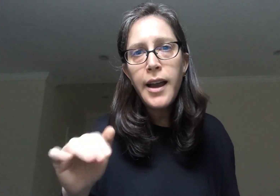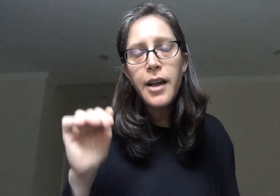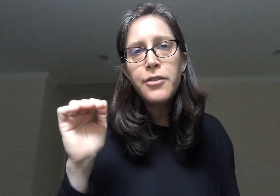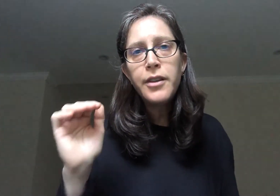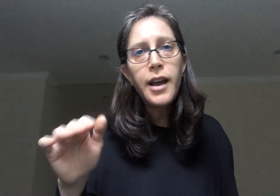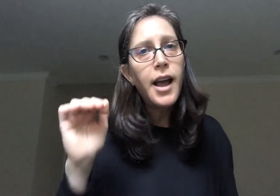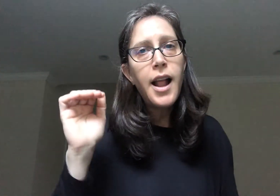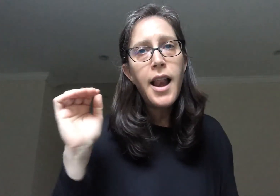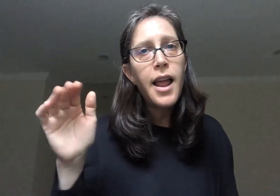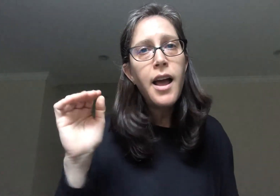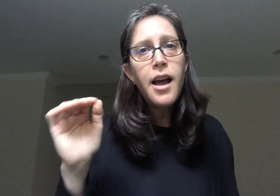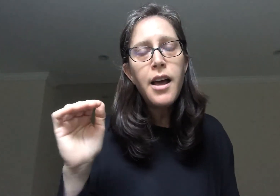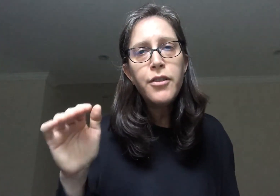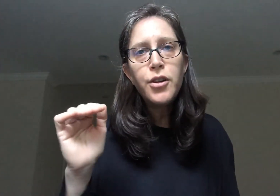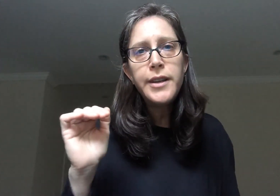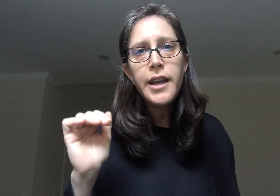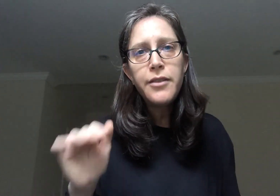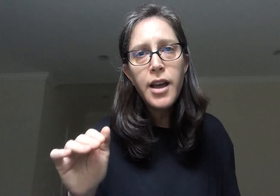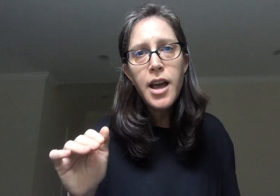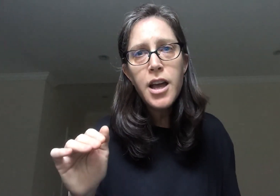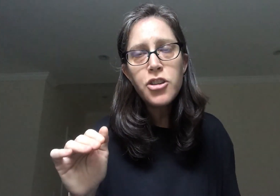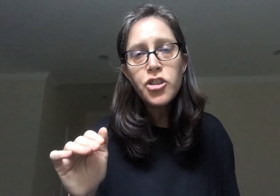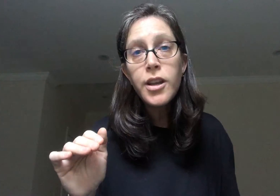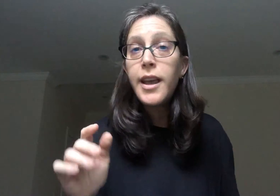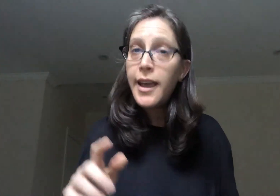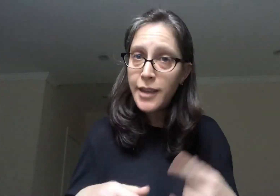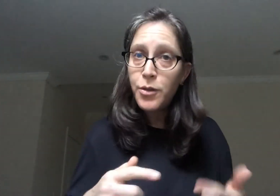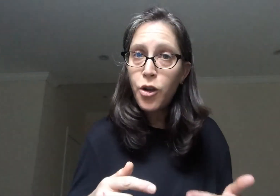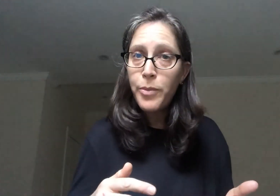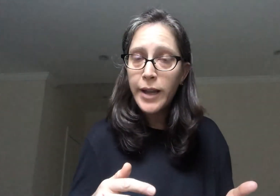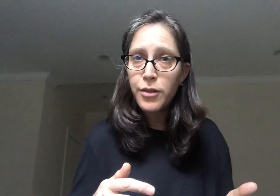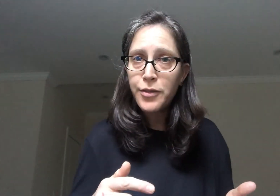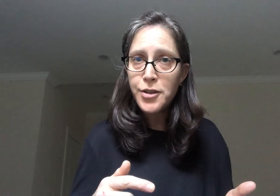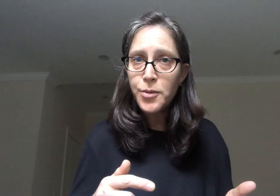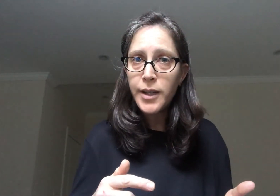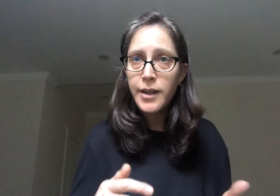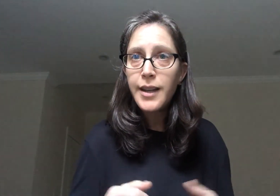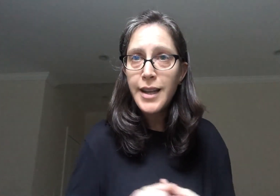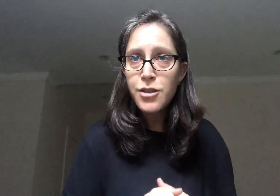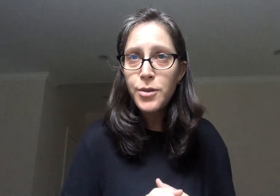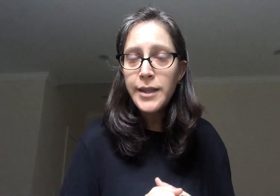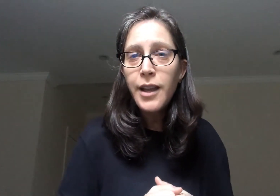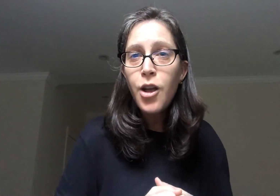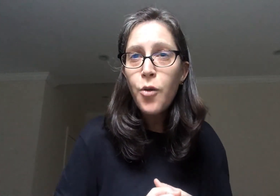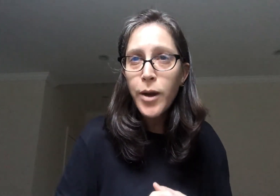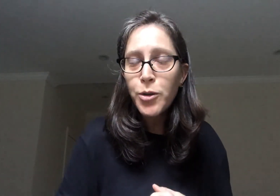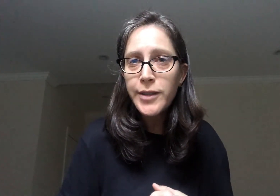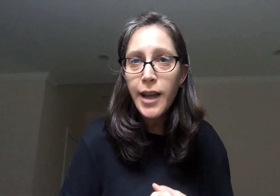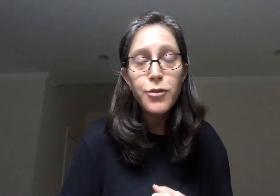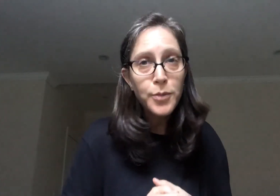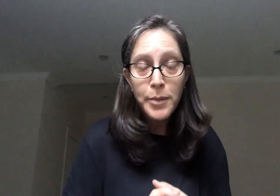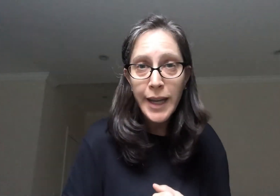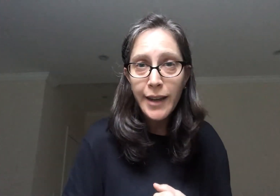Chalav. Chalav. Chalav Udevash. And then we go back to the first one. Let's do it one more time from the beginning.